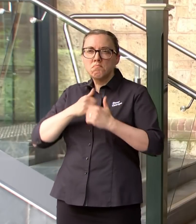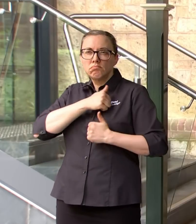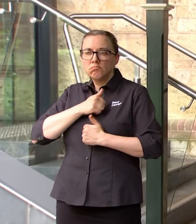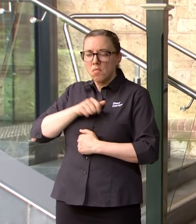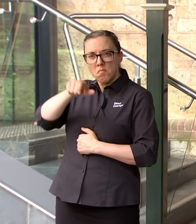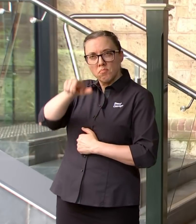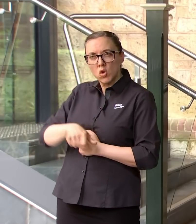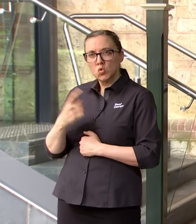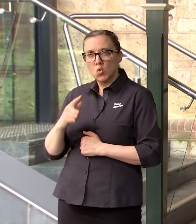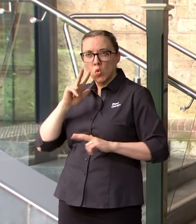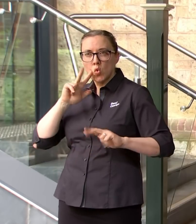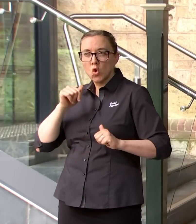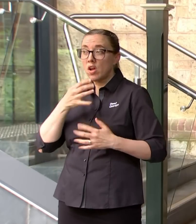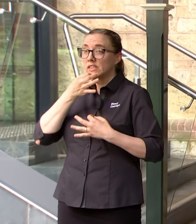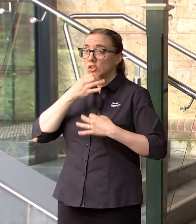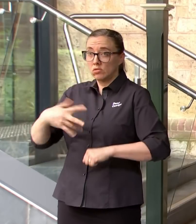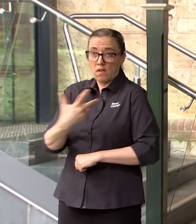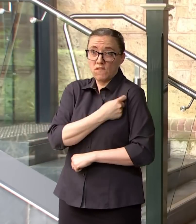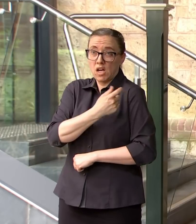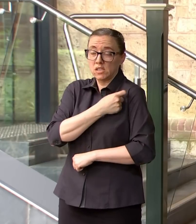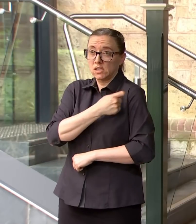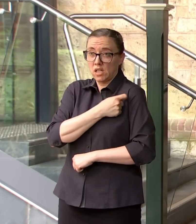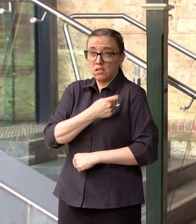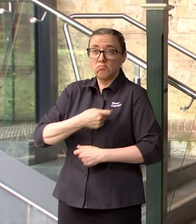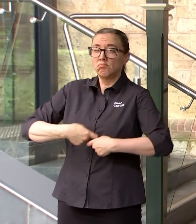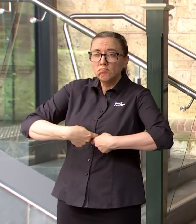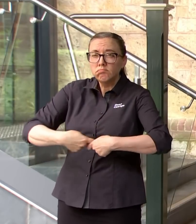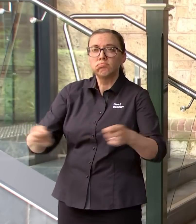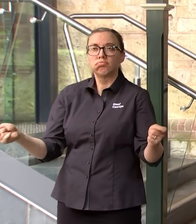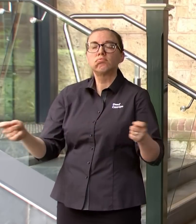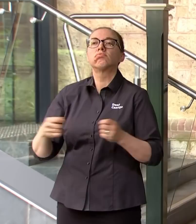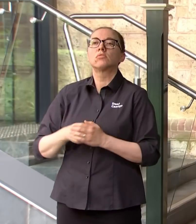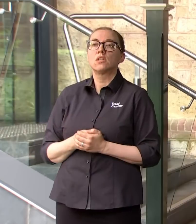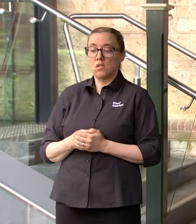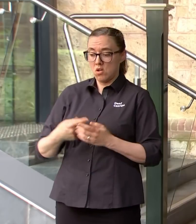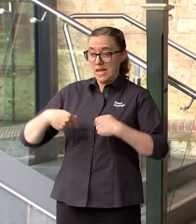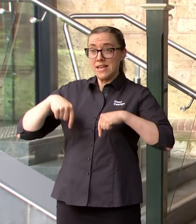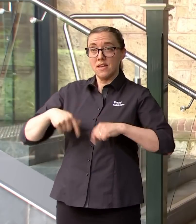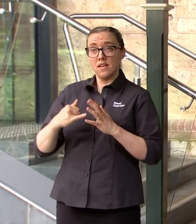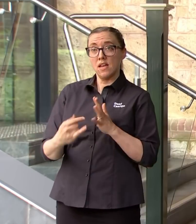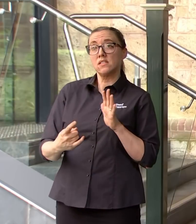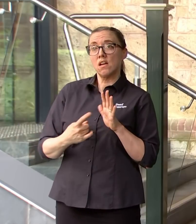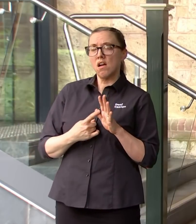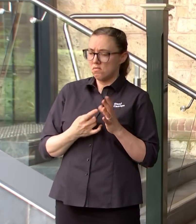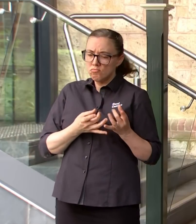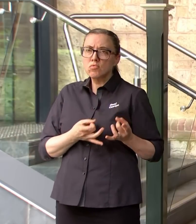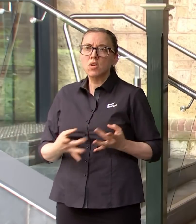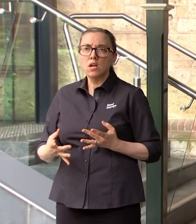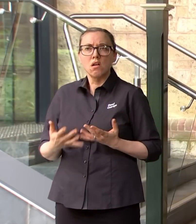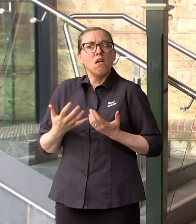paediatric doses in Australia they're being distributed on a per capita basis we've certainly got ours in place here within SA Health